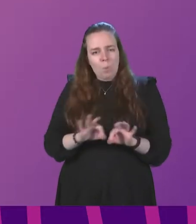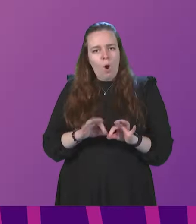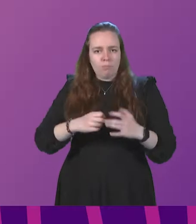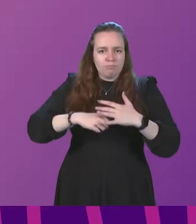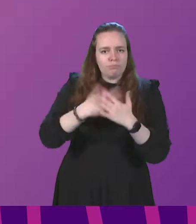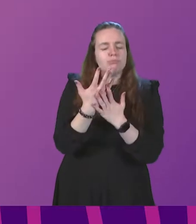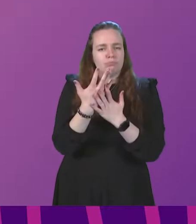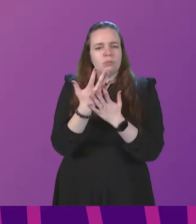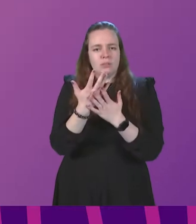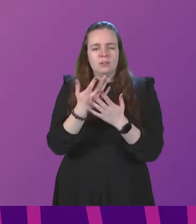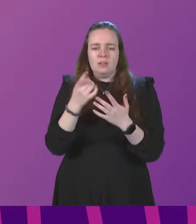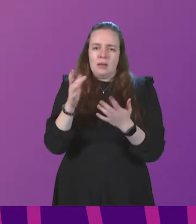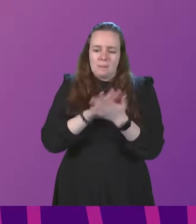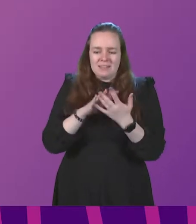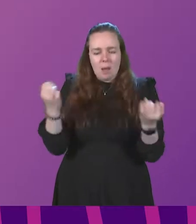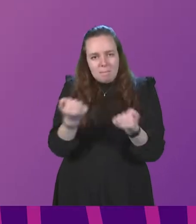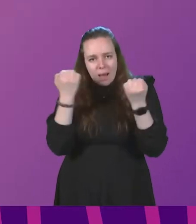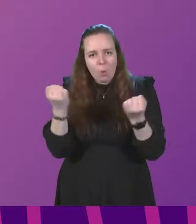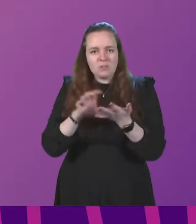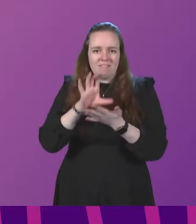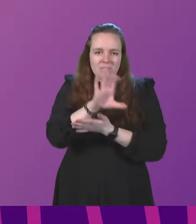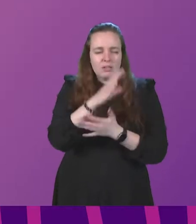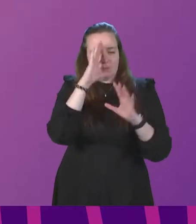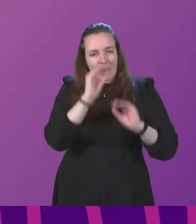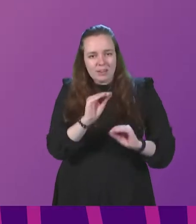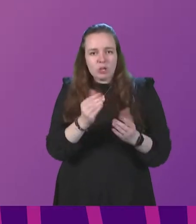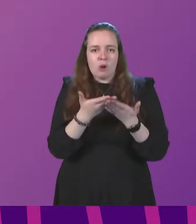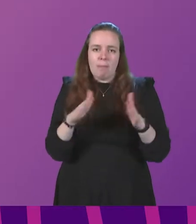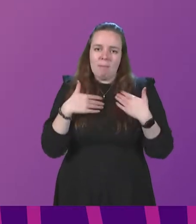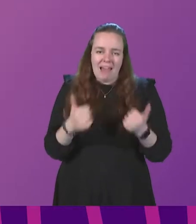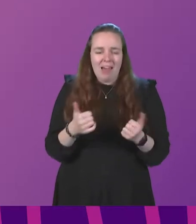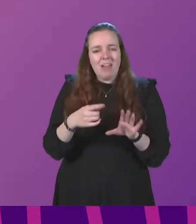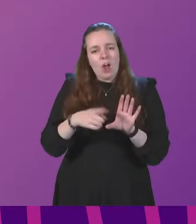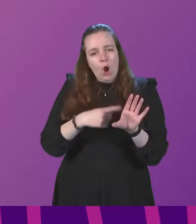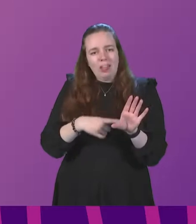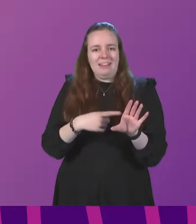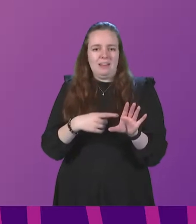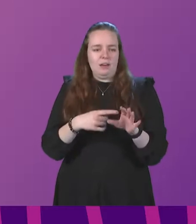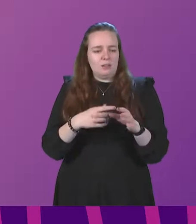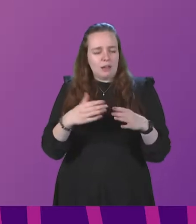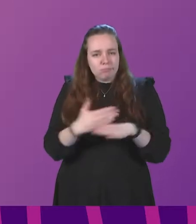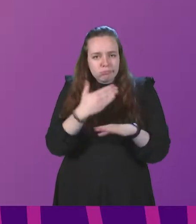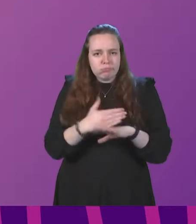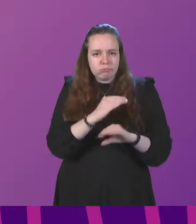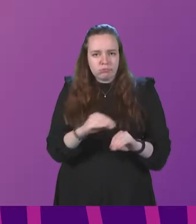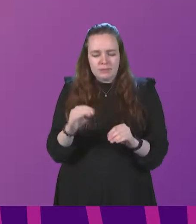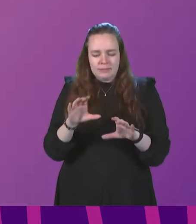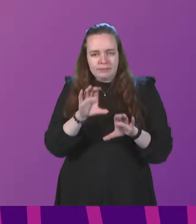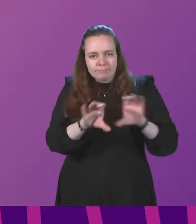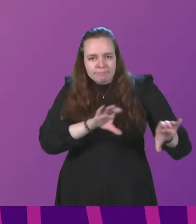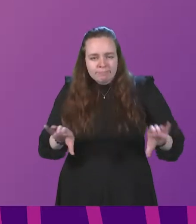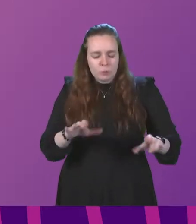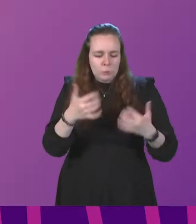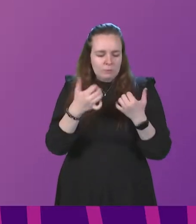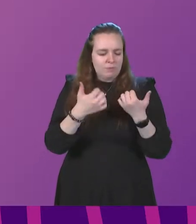Marmot, which would see powers and funding for education, public health, early years in employment being devolved downwards to local communities to find solutions that